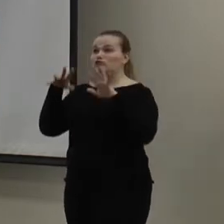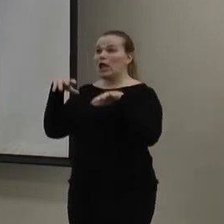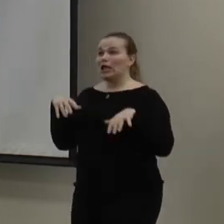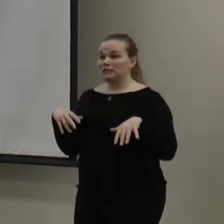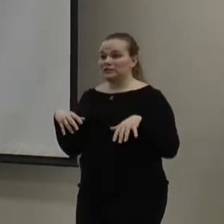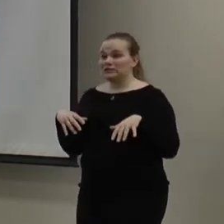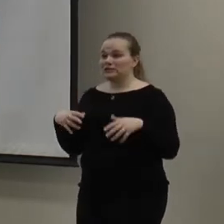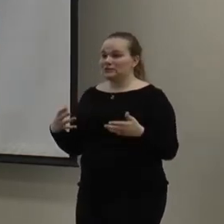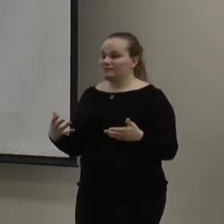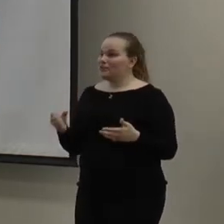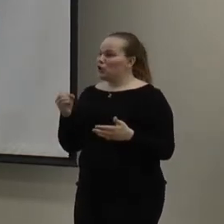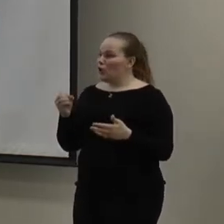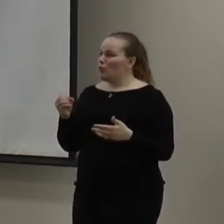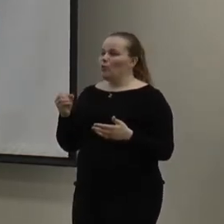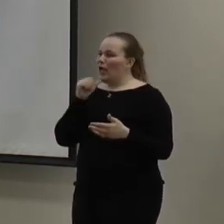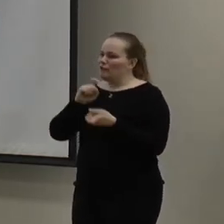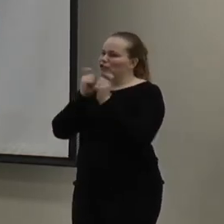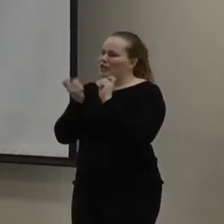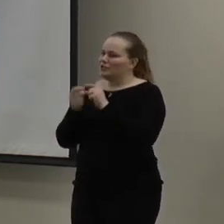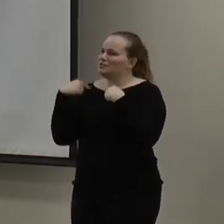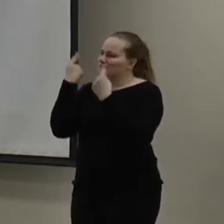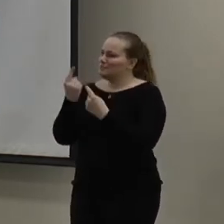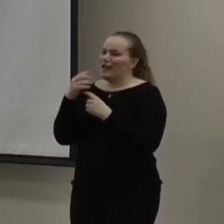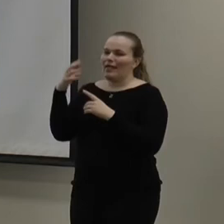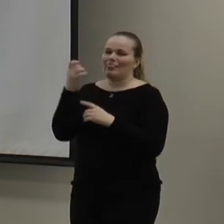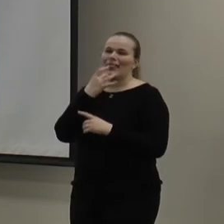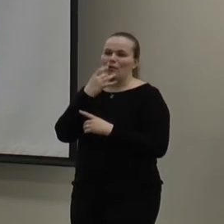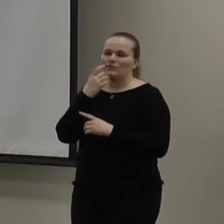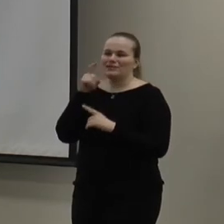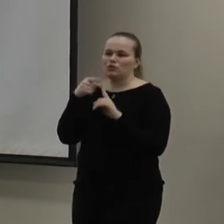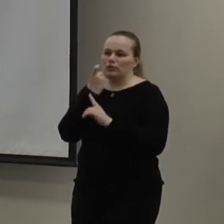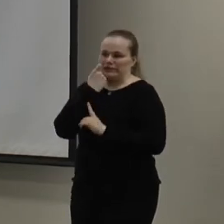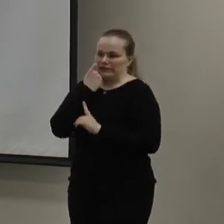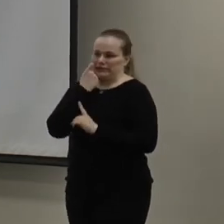So, you know, we haven't come very far on light bulbs until recently.